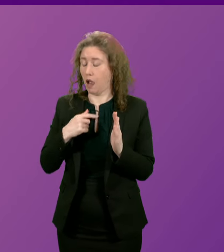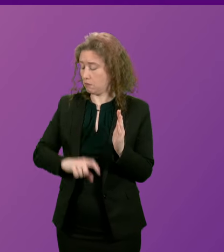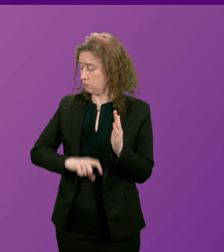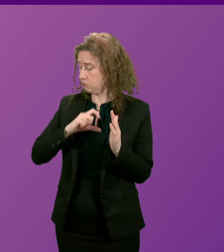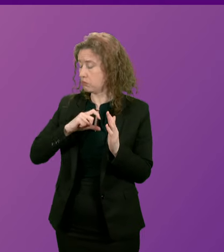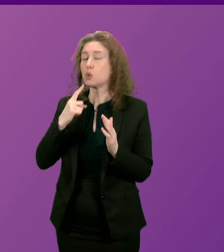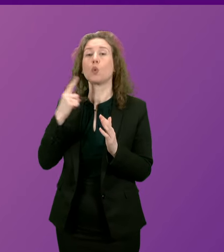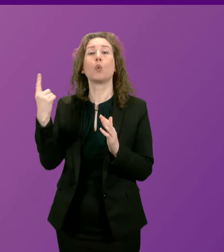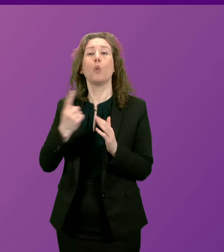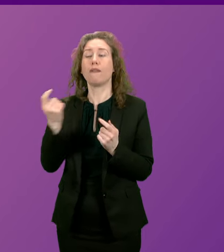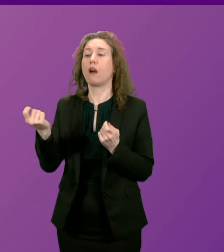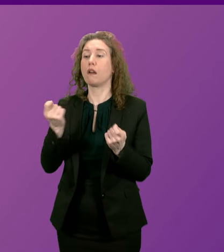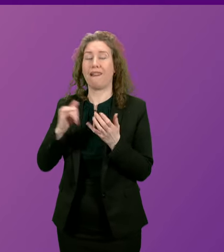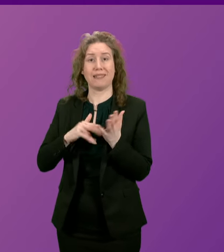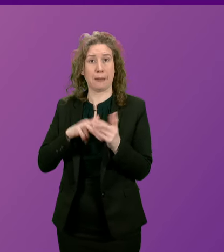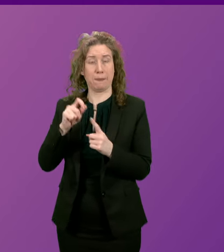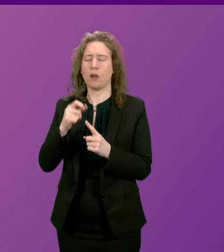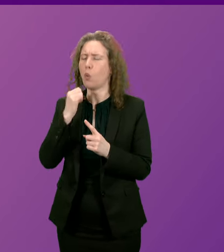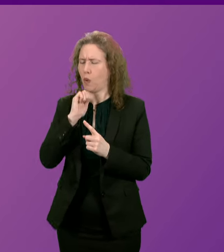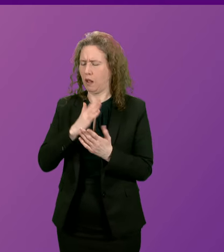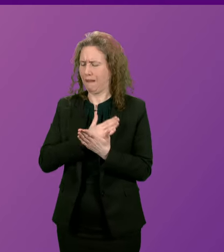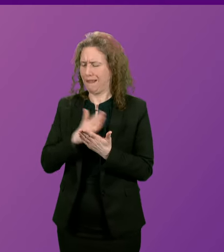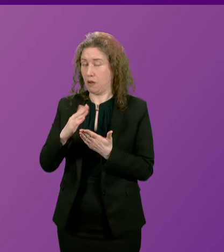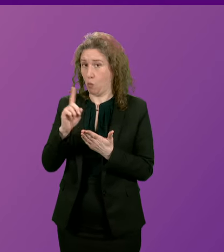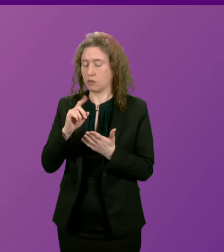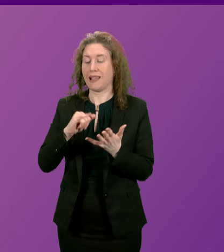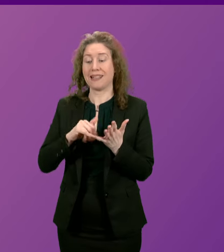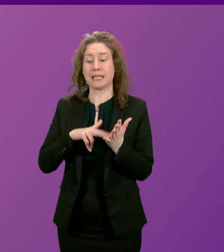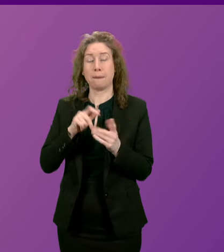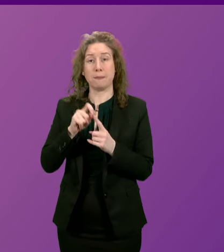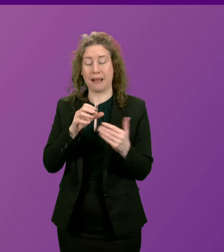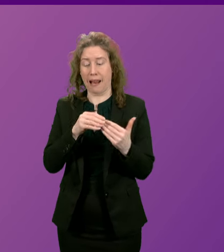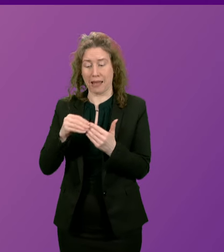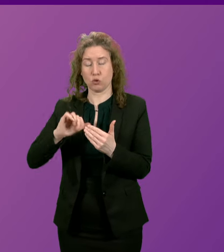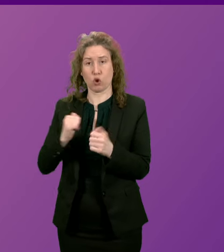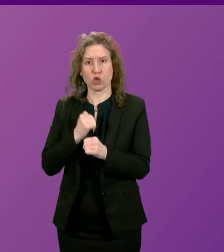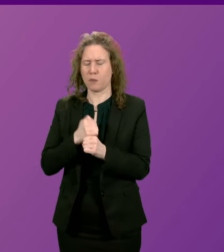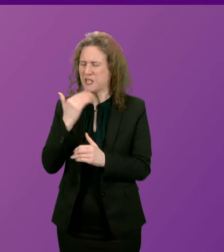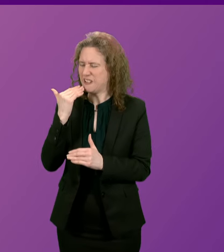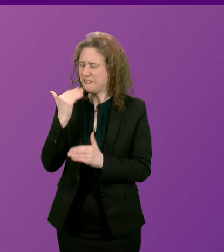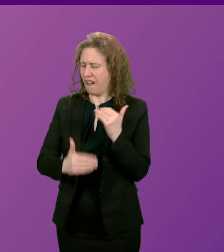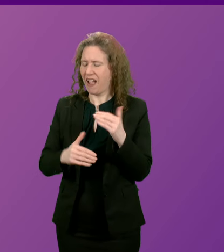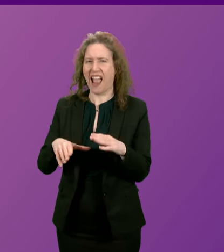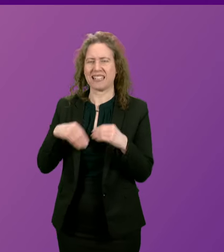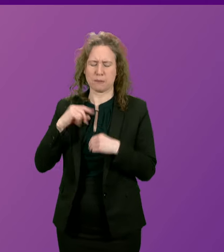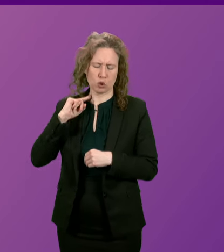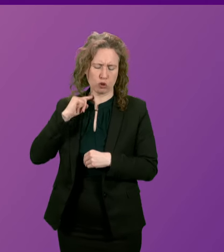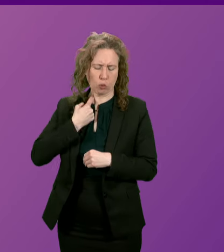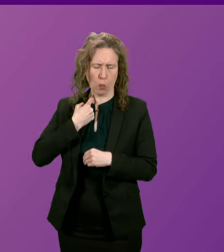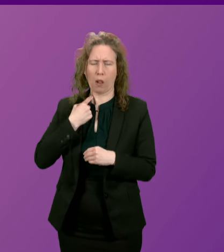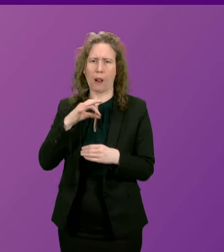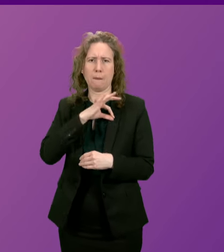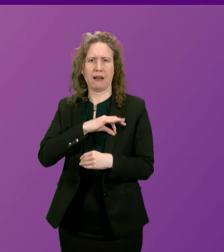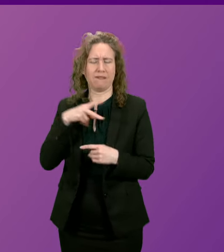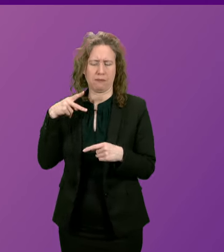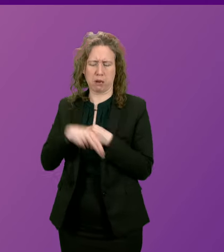whoever's in this office will make it clear that the SNP led Scottish government will never accept the cruel welfare reforms